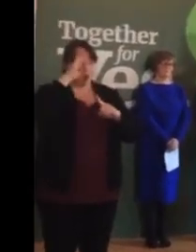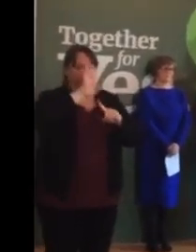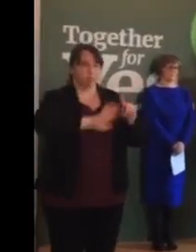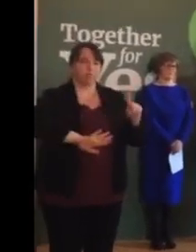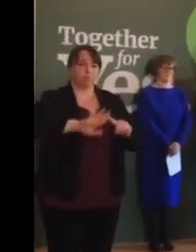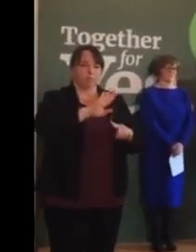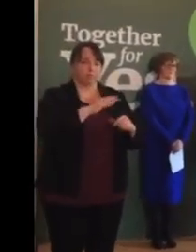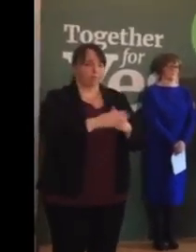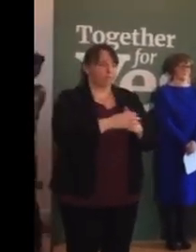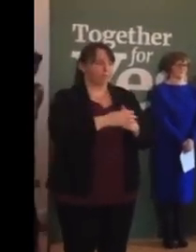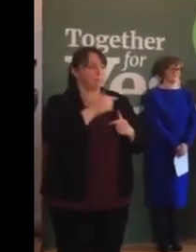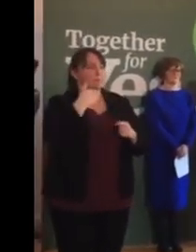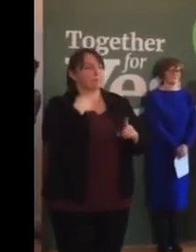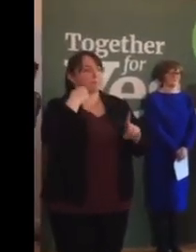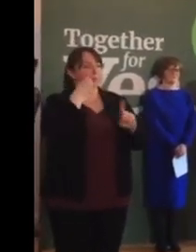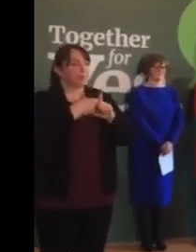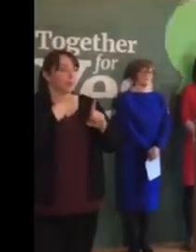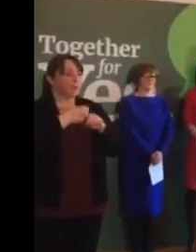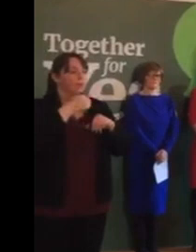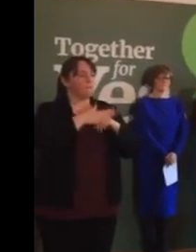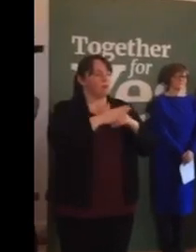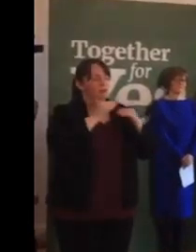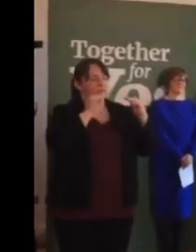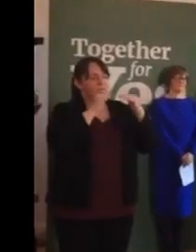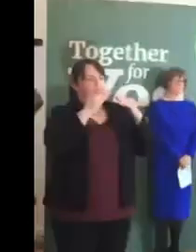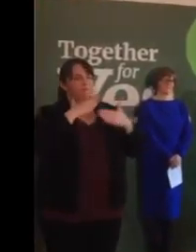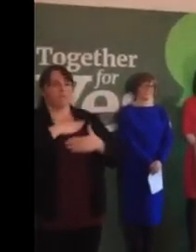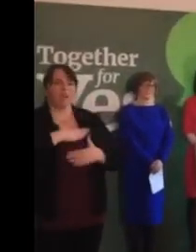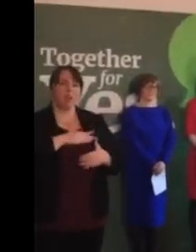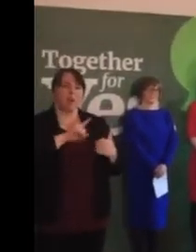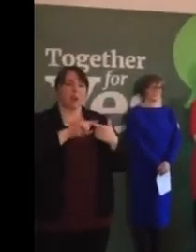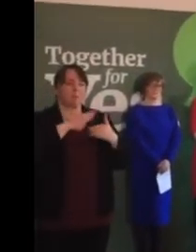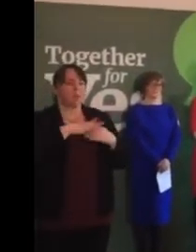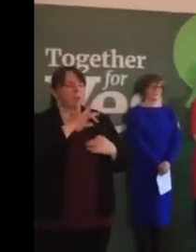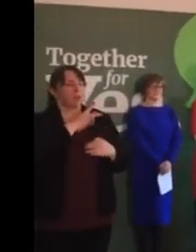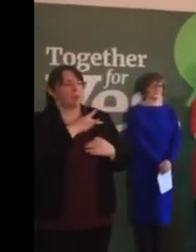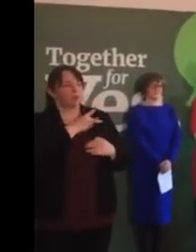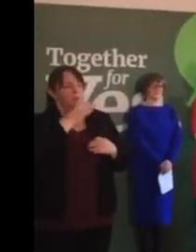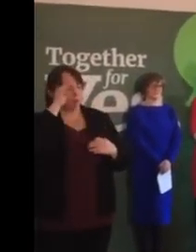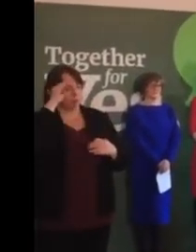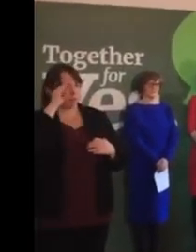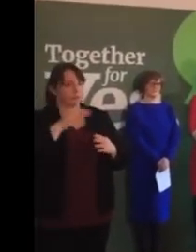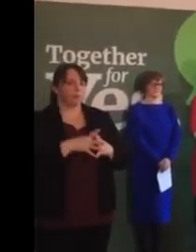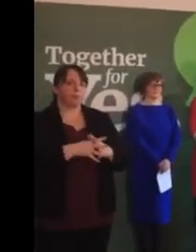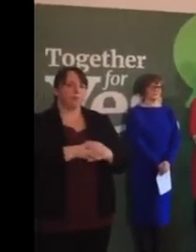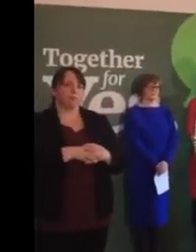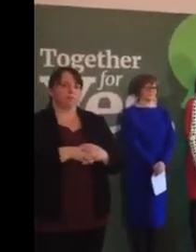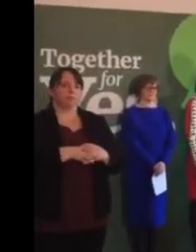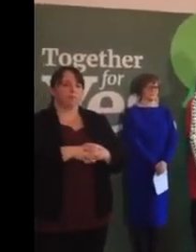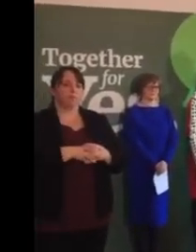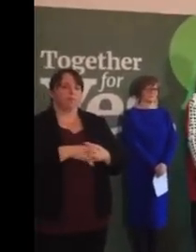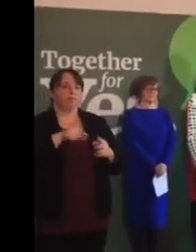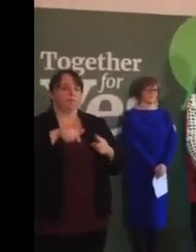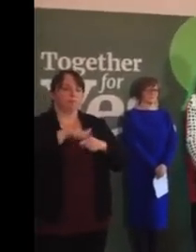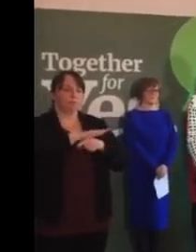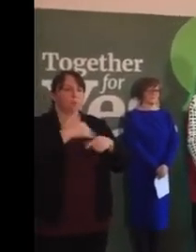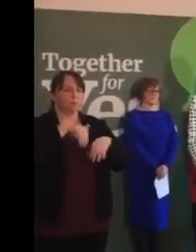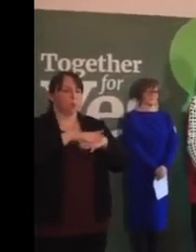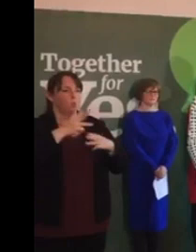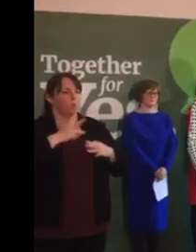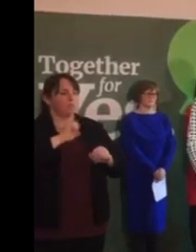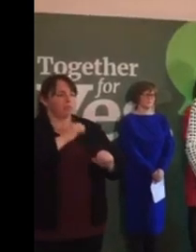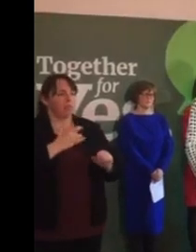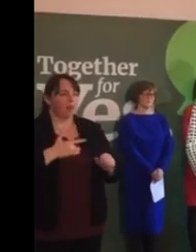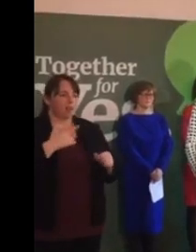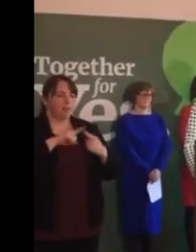We're campaigning for a fairer and I think for a kinder Ireland. A place where women's lives and